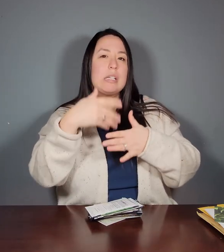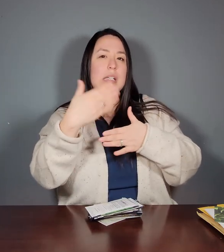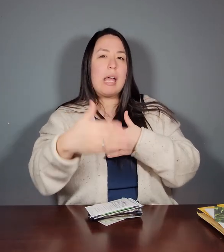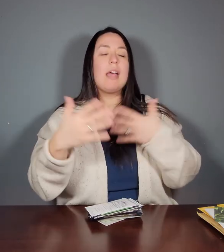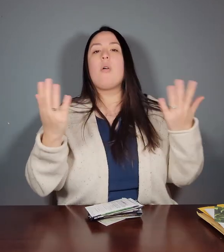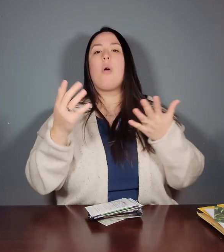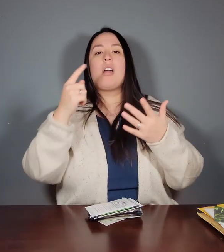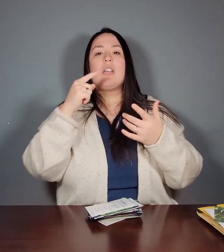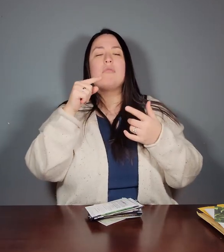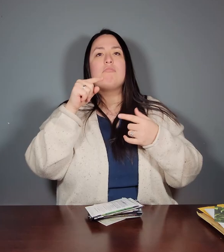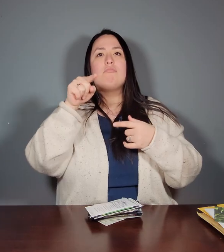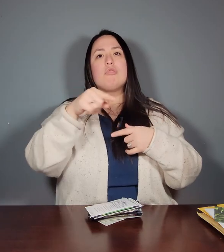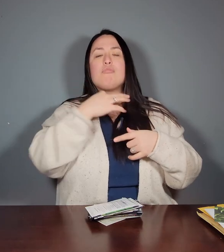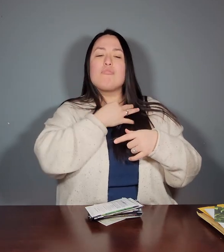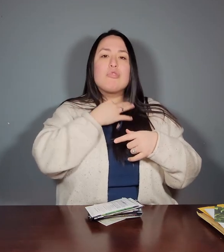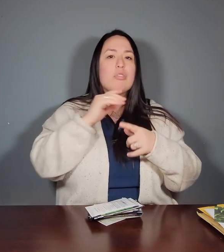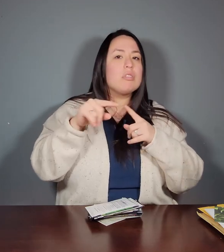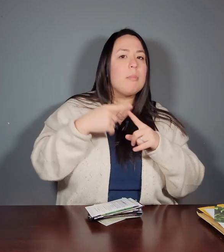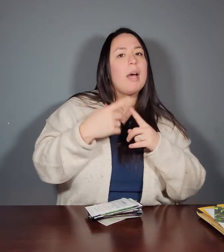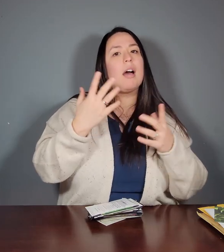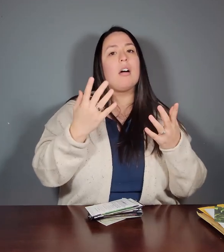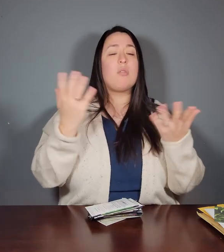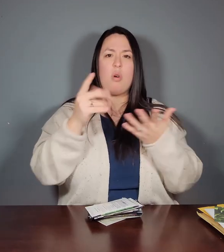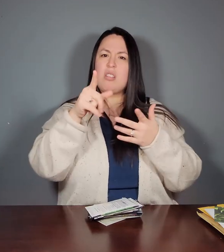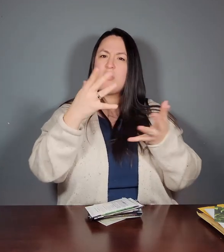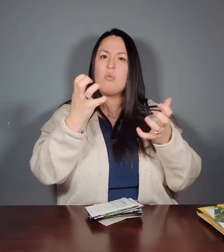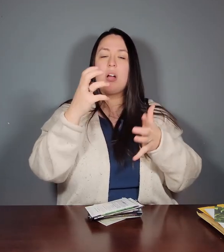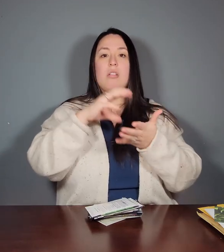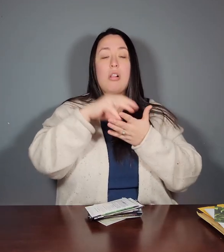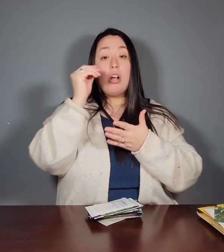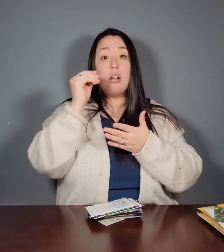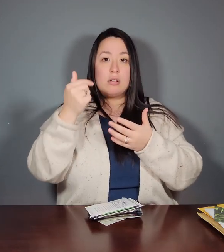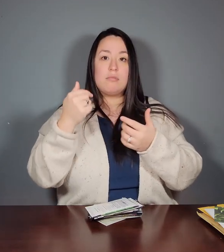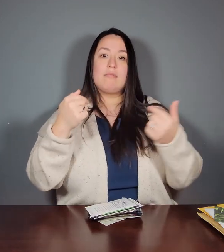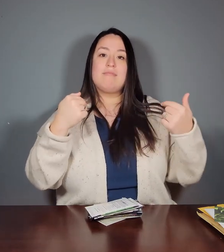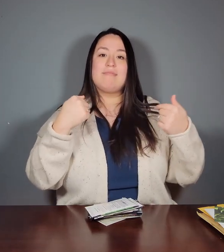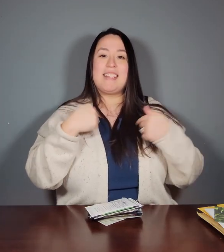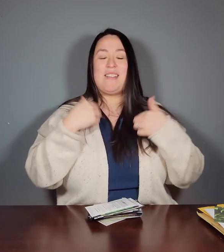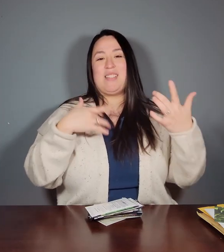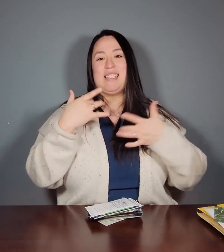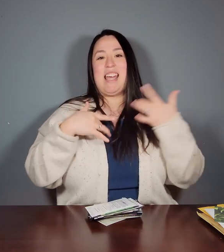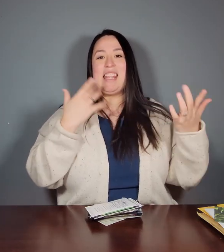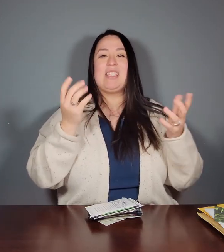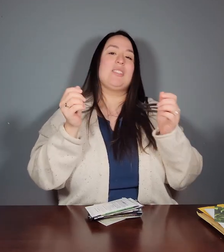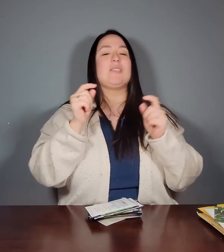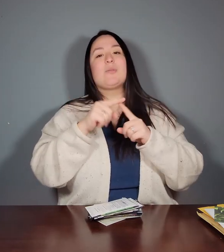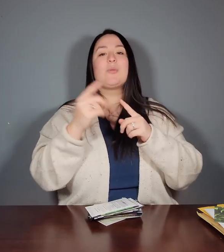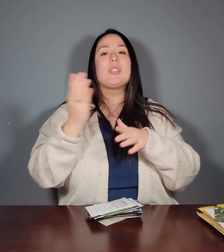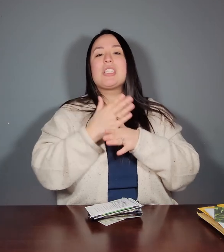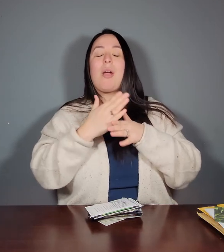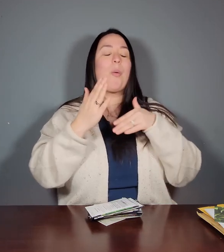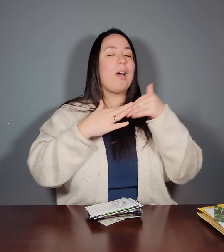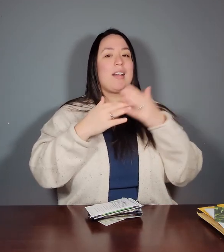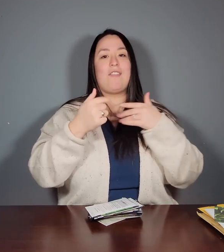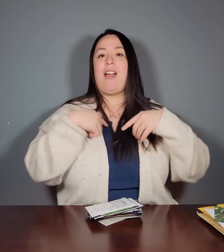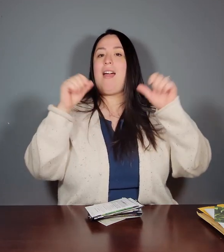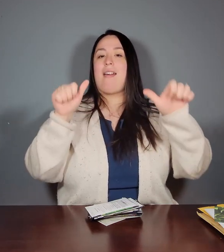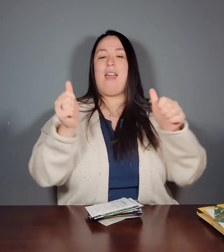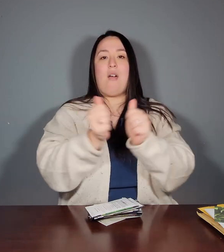Or, if there was something that you want to see next, you could definitely let me know what you'd like me to make a video about. And I'll be very excited to share